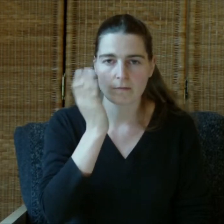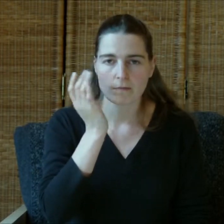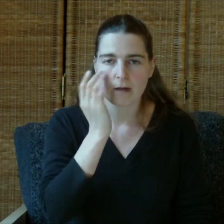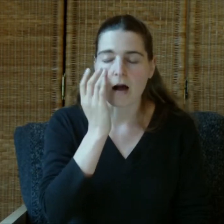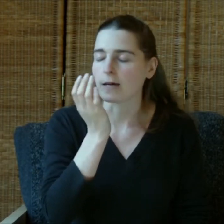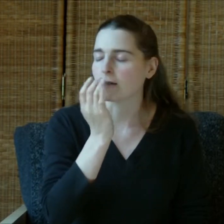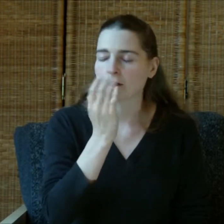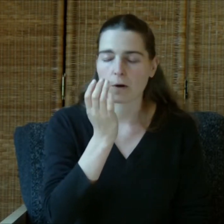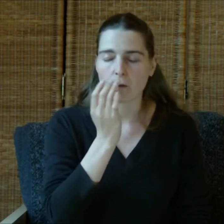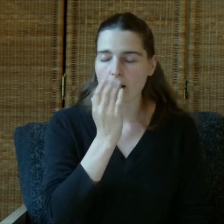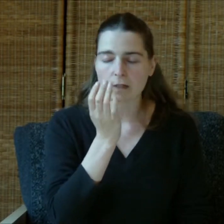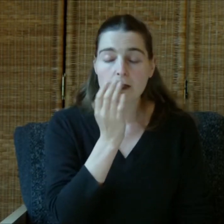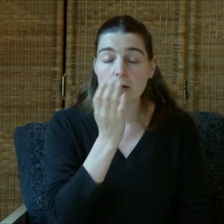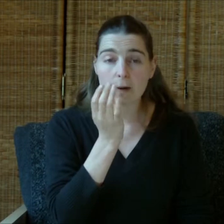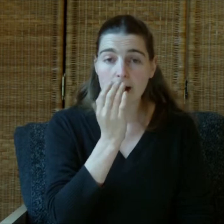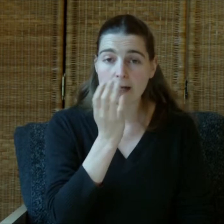I don't know what to do about it.